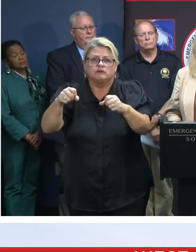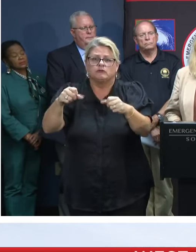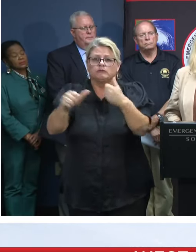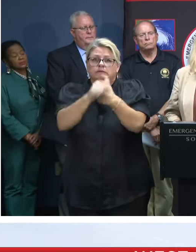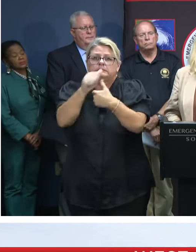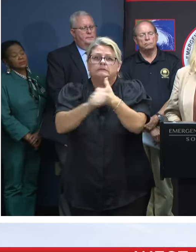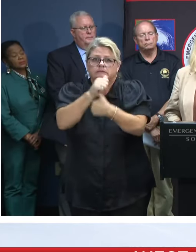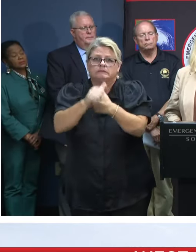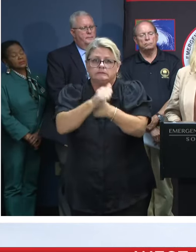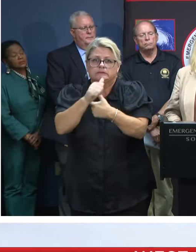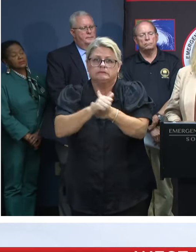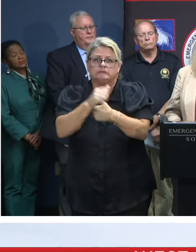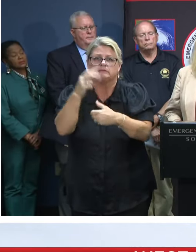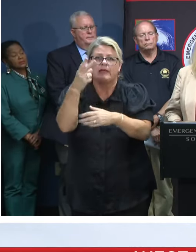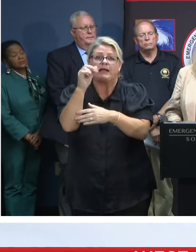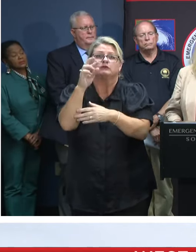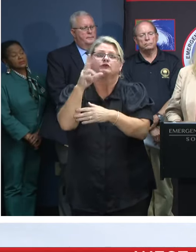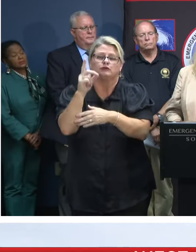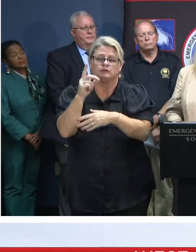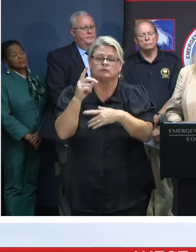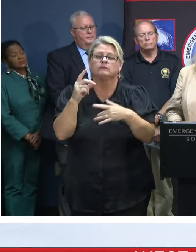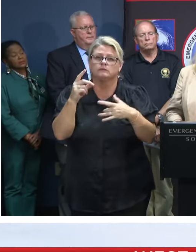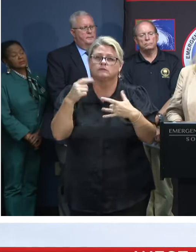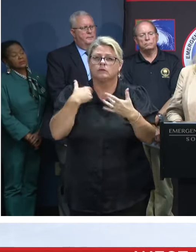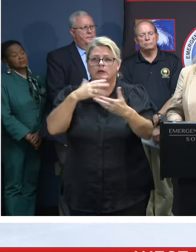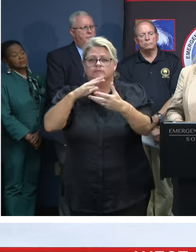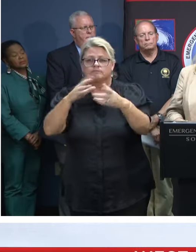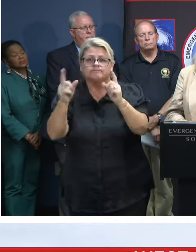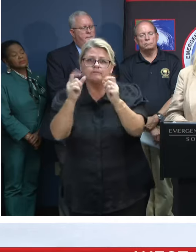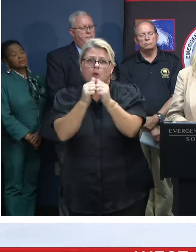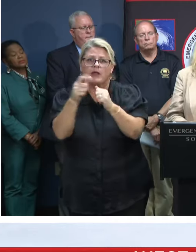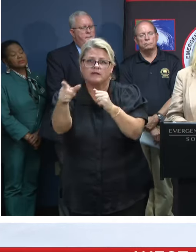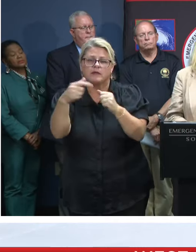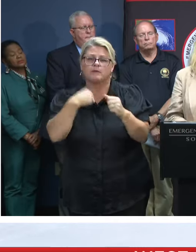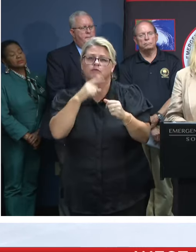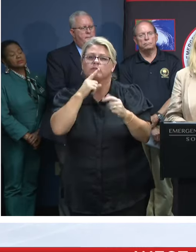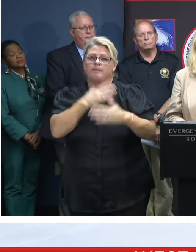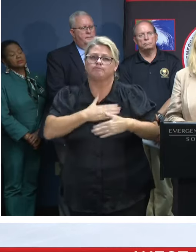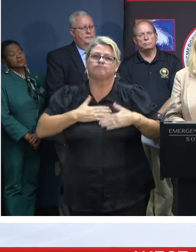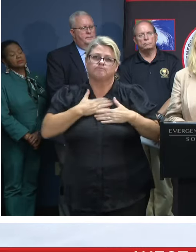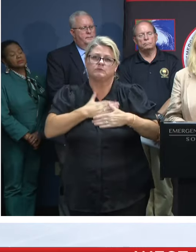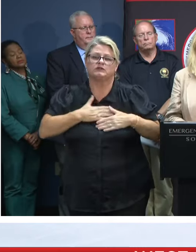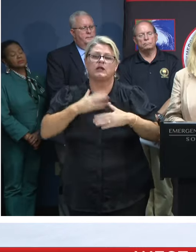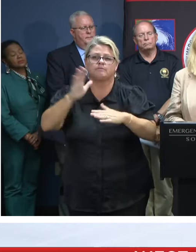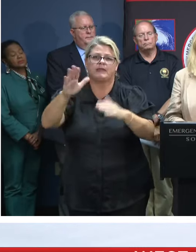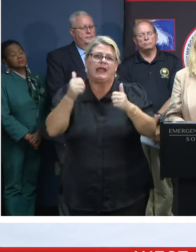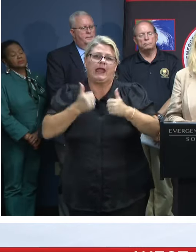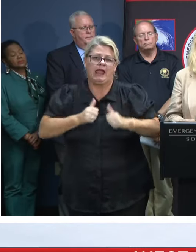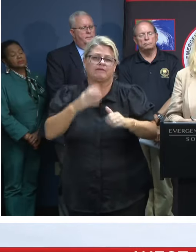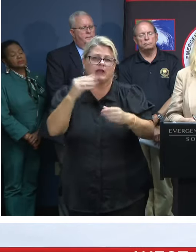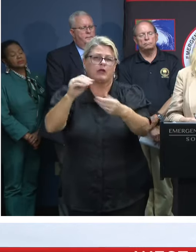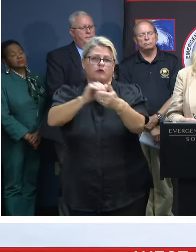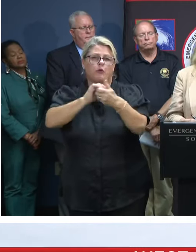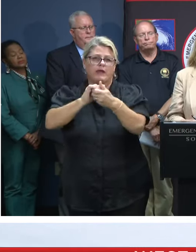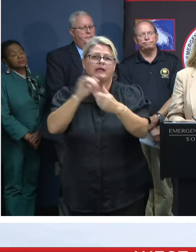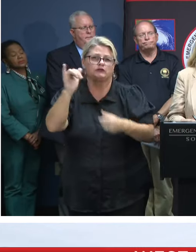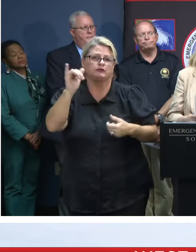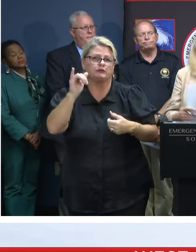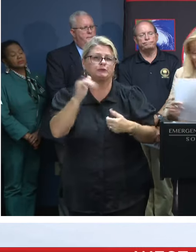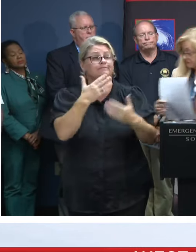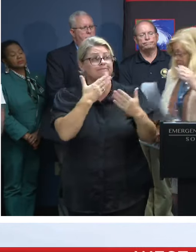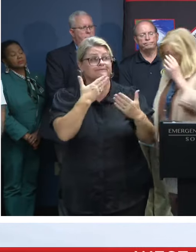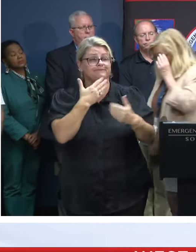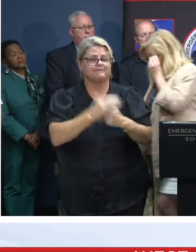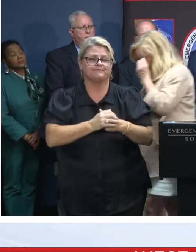and we appreciate the great Team SE effort and all the coordination that's occurring. Thank